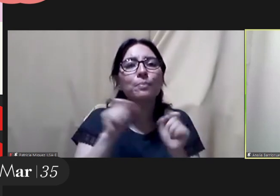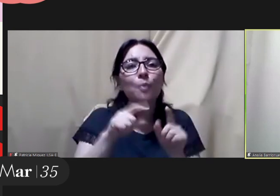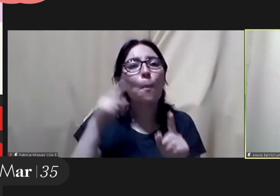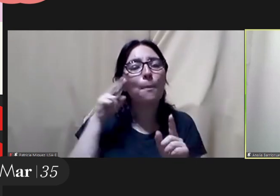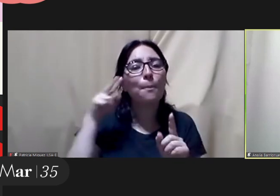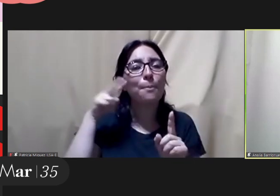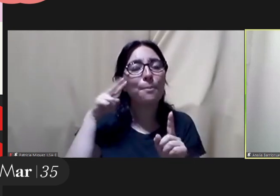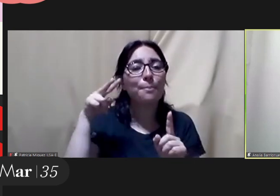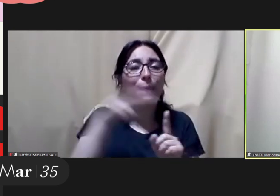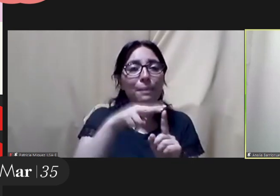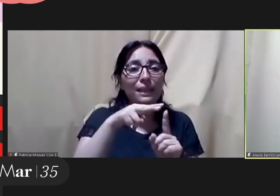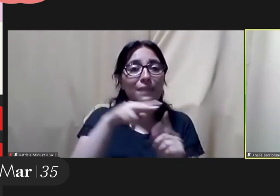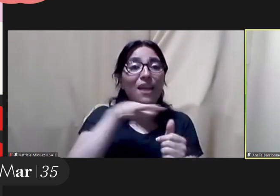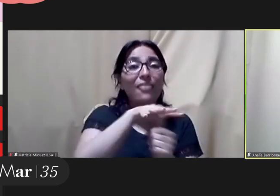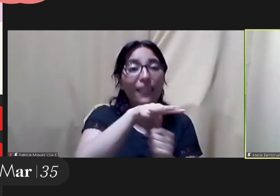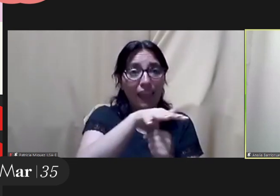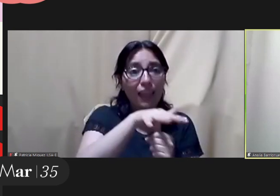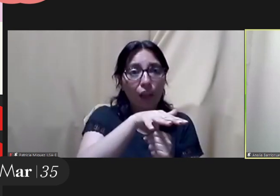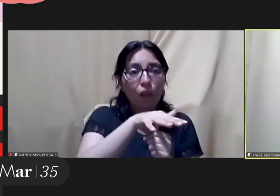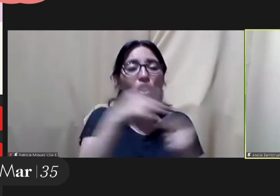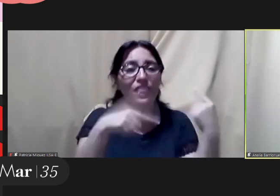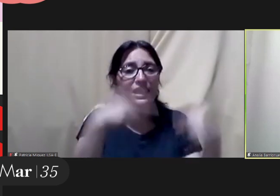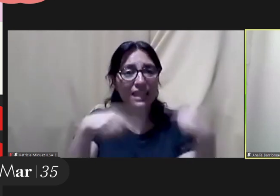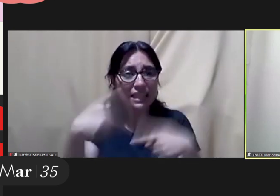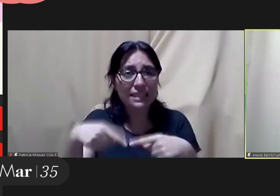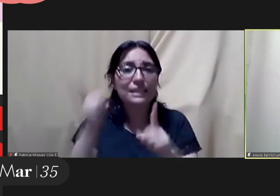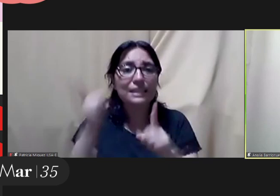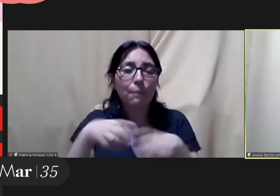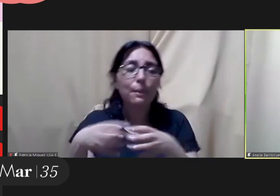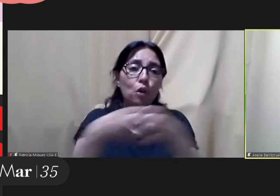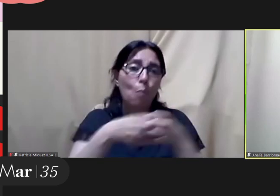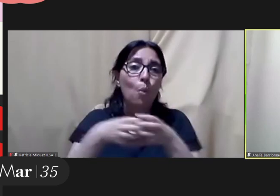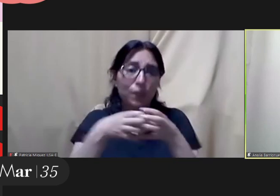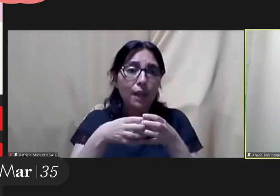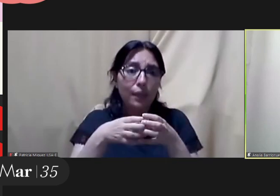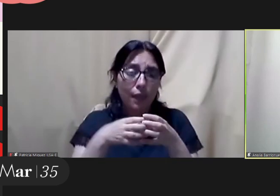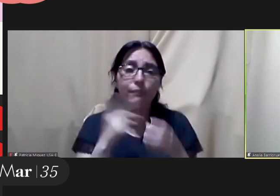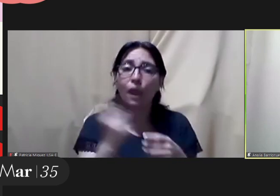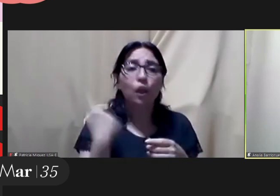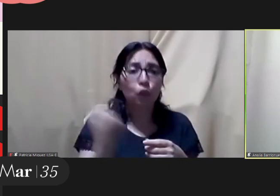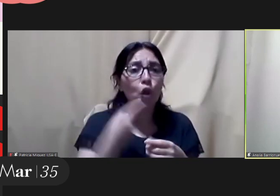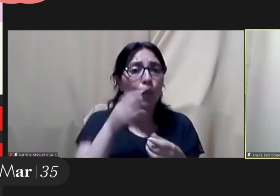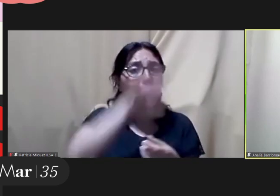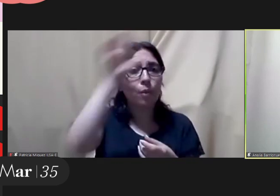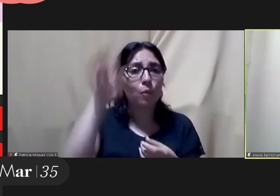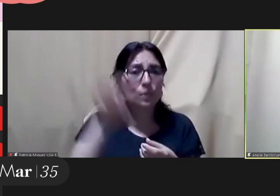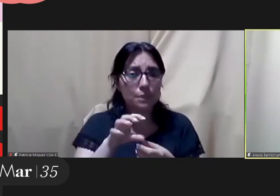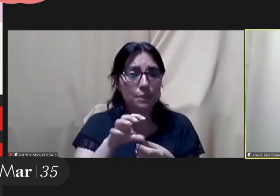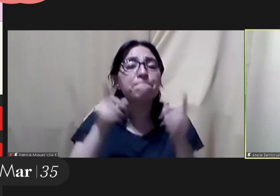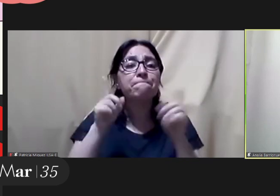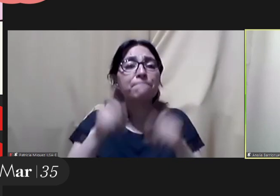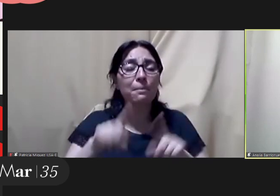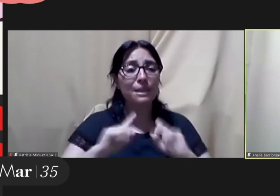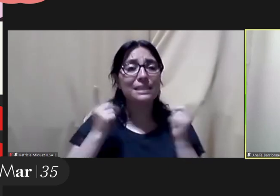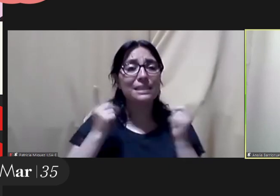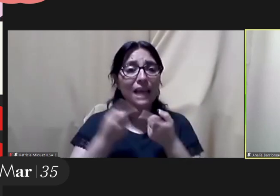a an exhibition with a gender perspective of diversities in our territory moreover